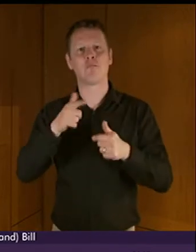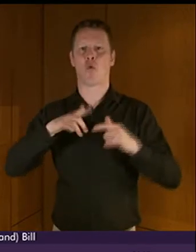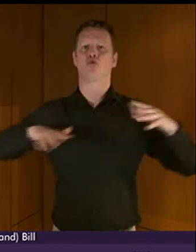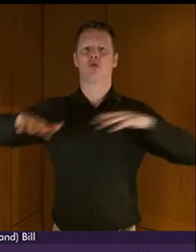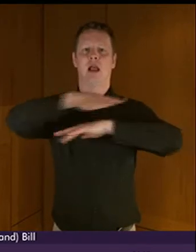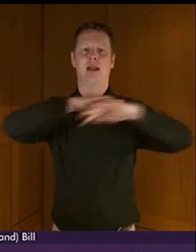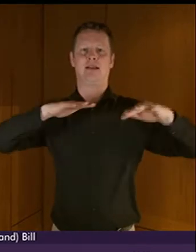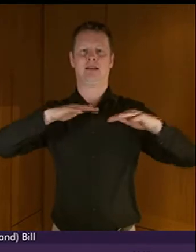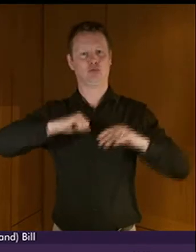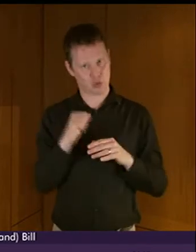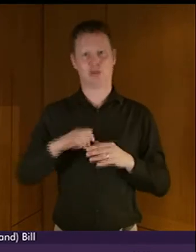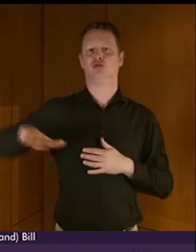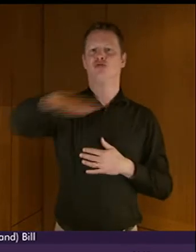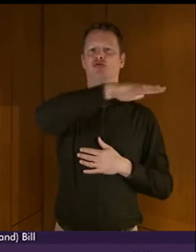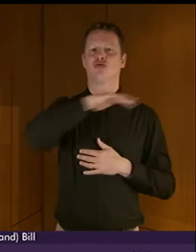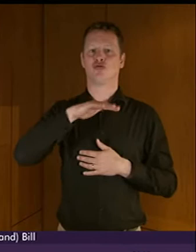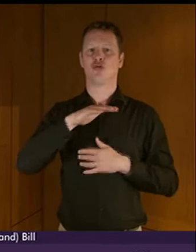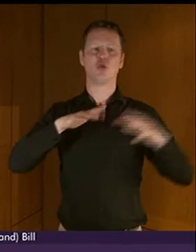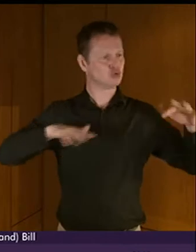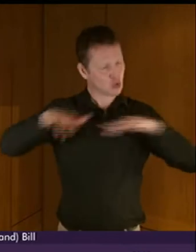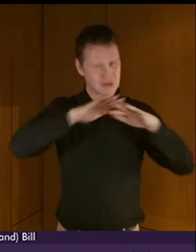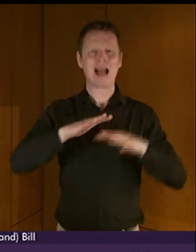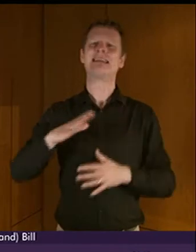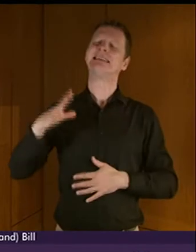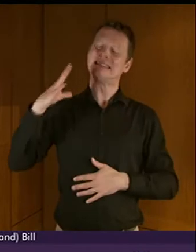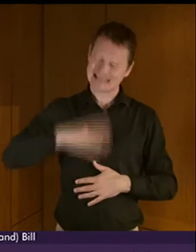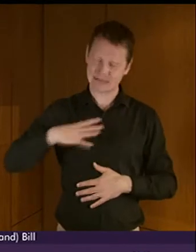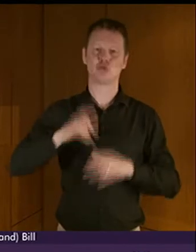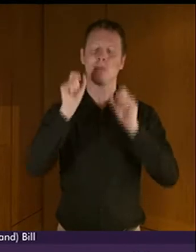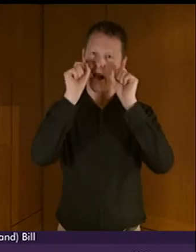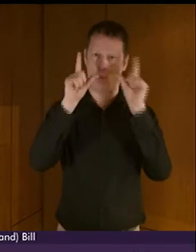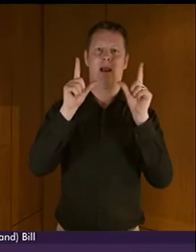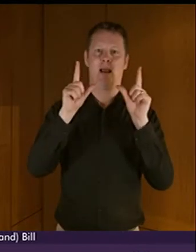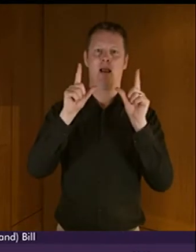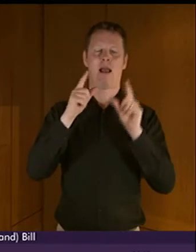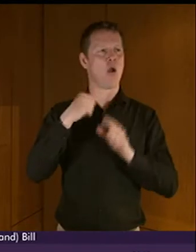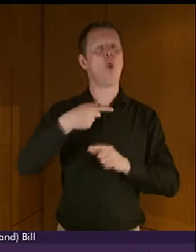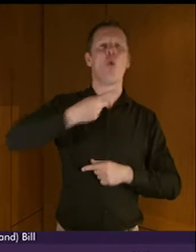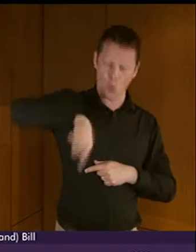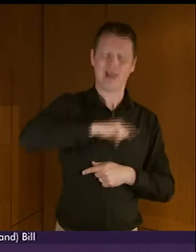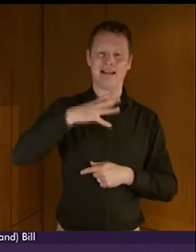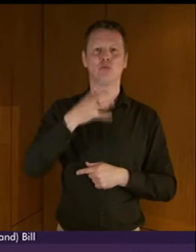Society are needing to be aware of and needing to learn